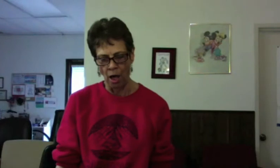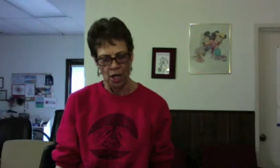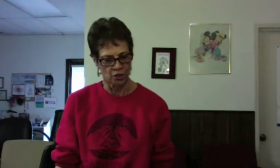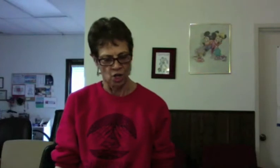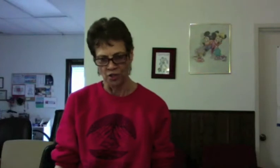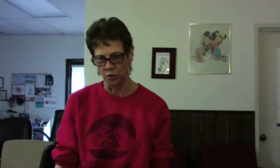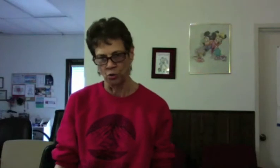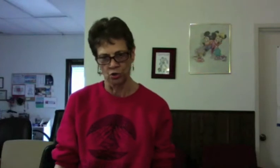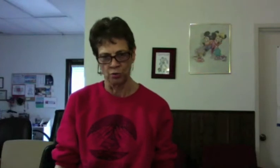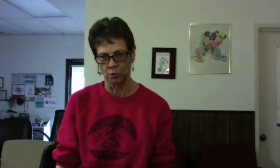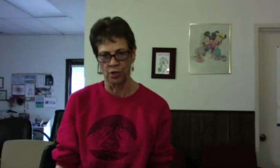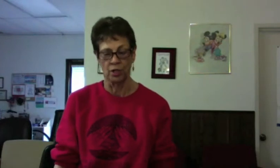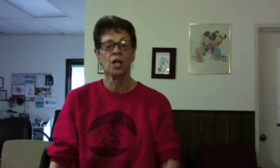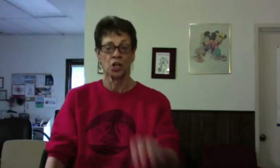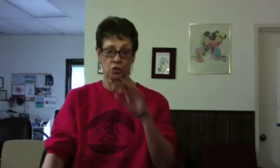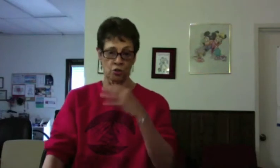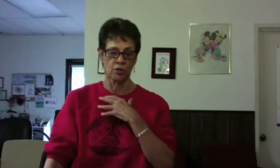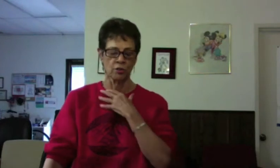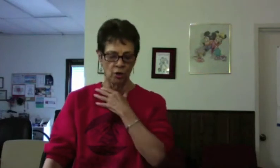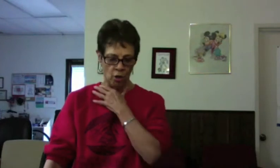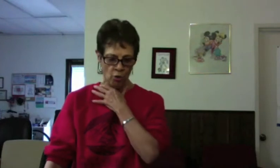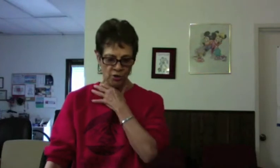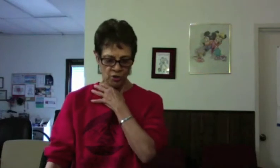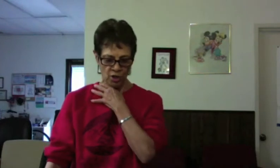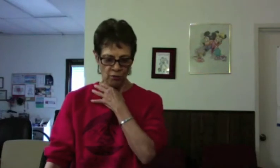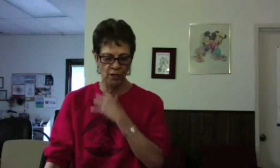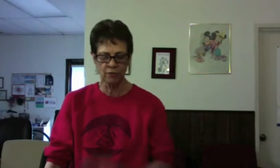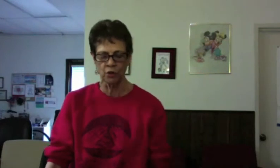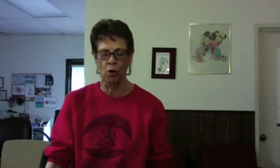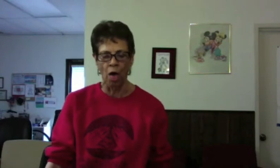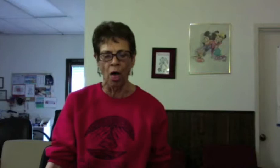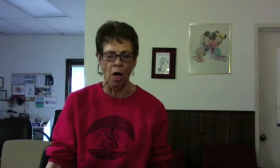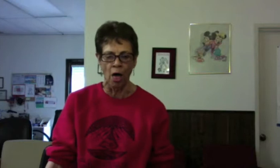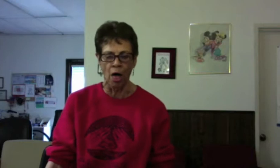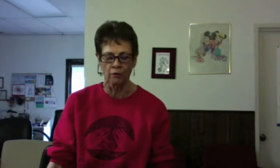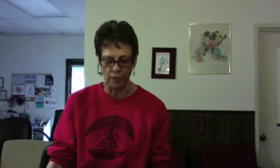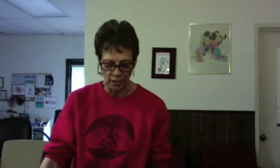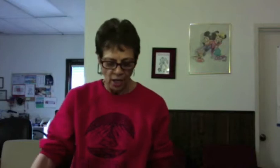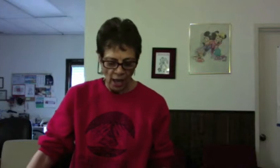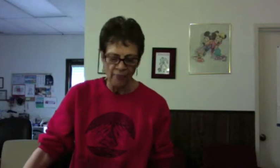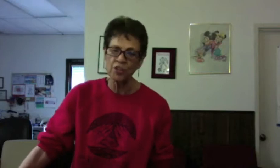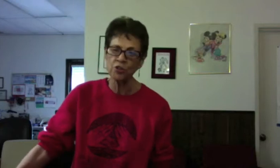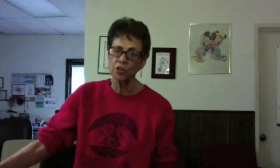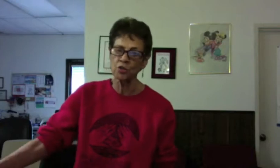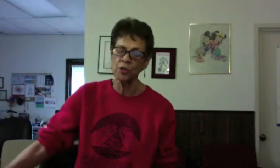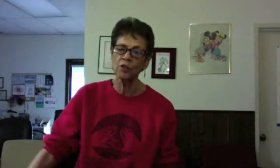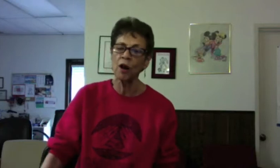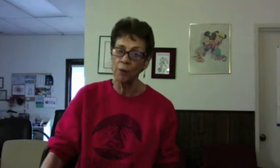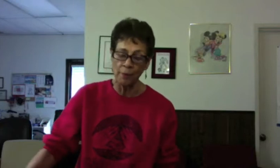It's not supposed to be pretty. It's not supposed to be. Even if you go. Right. And then you're going to swing your arm up and